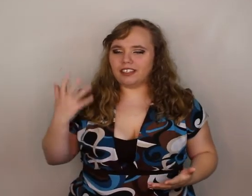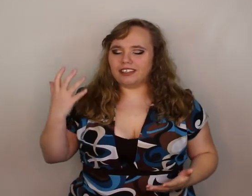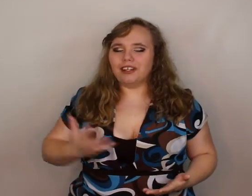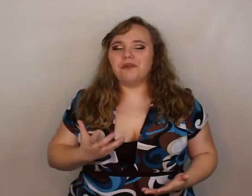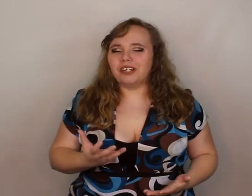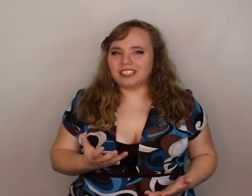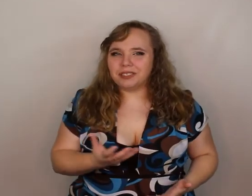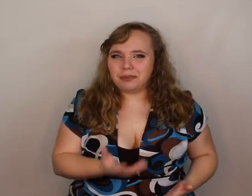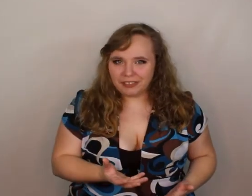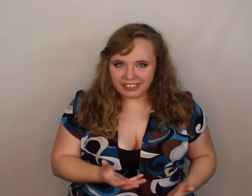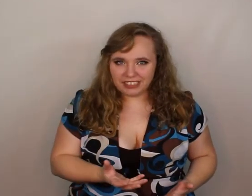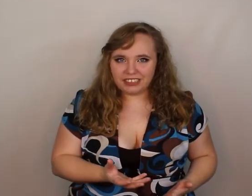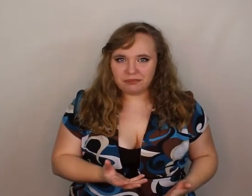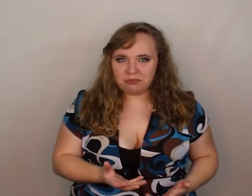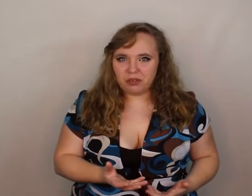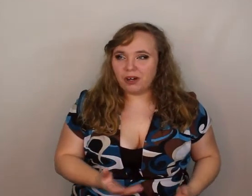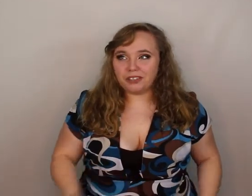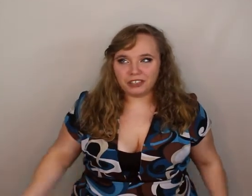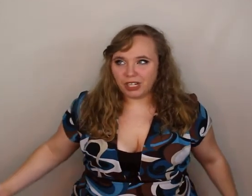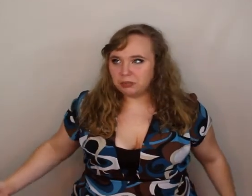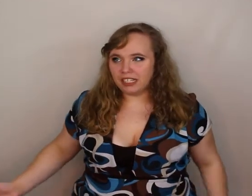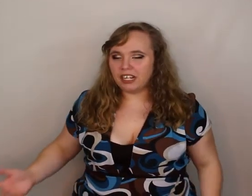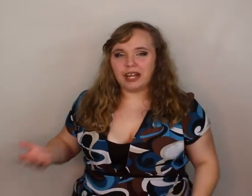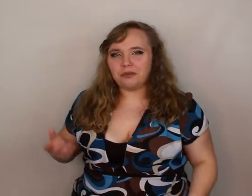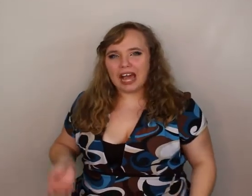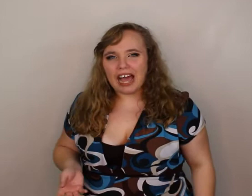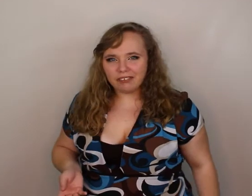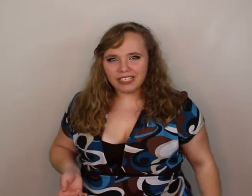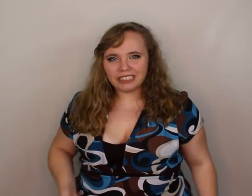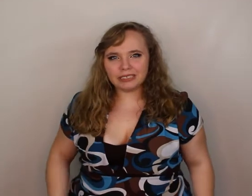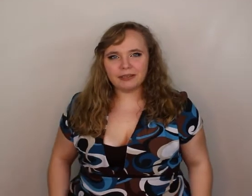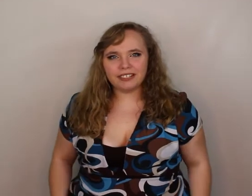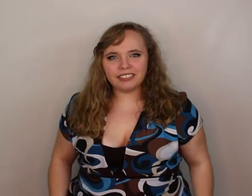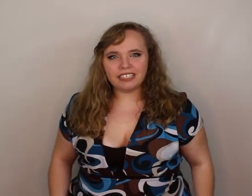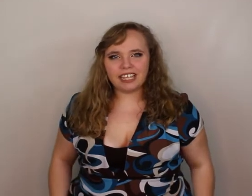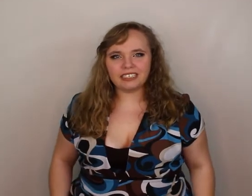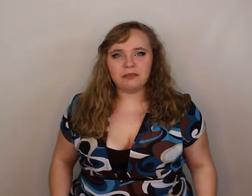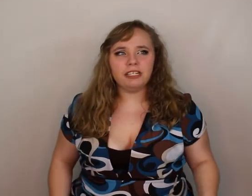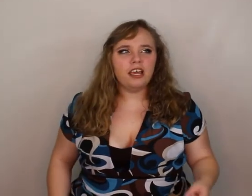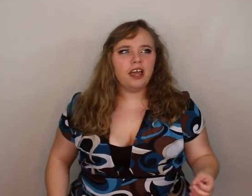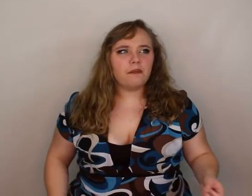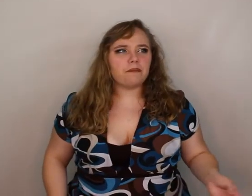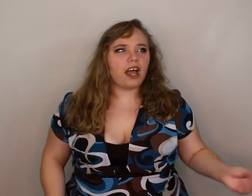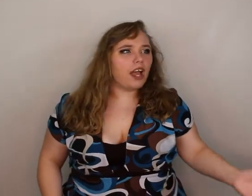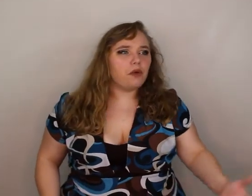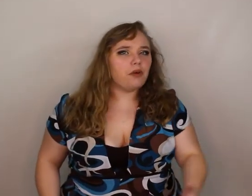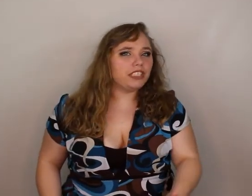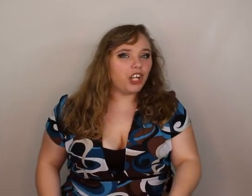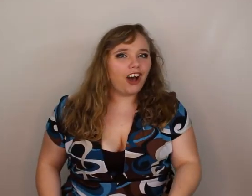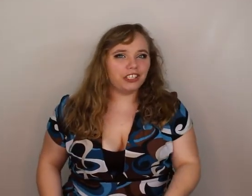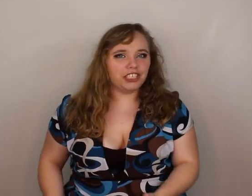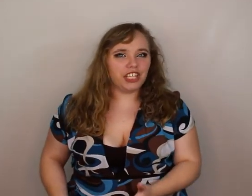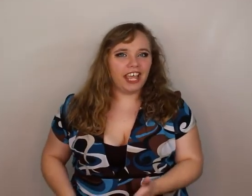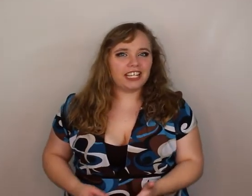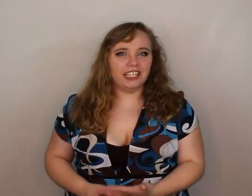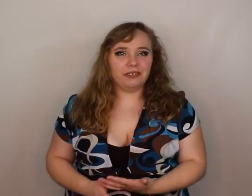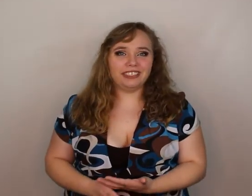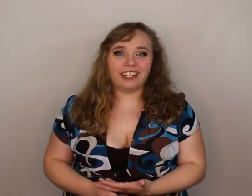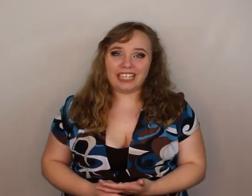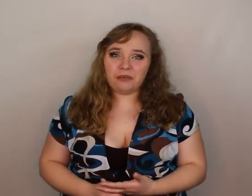they all want experience all the jobs and I don't have any experience I guess I mean I went to college and I always thought